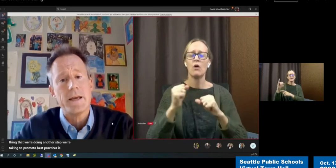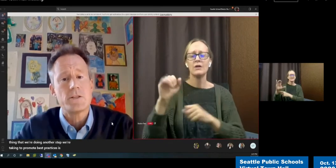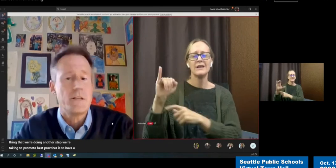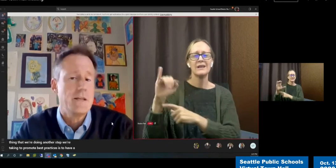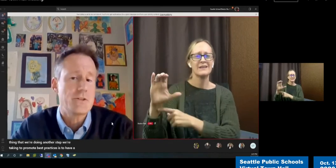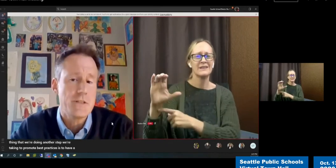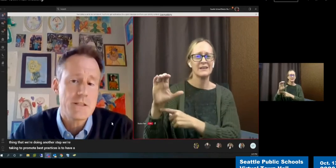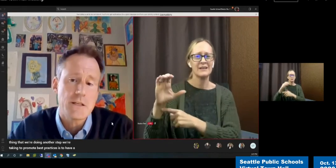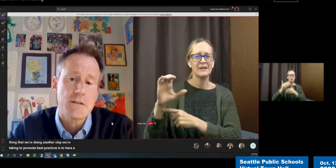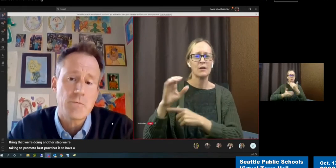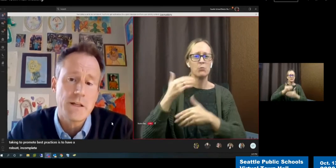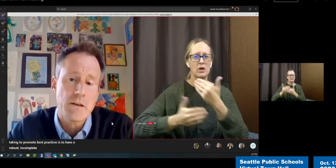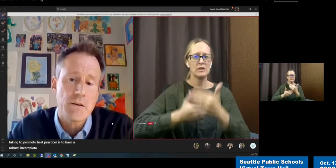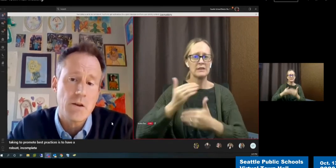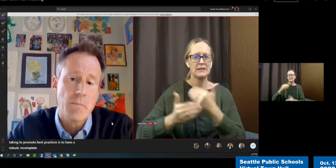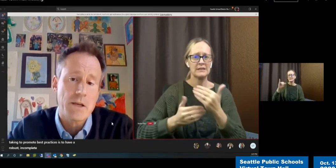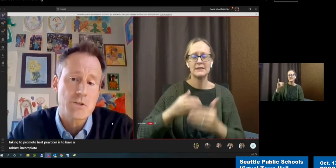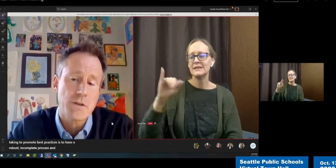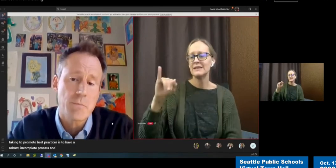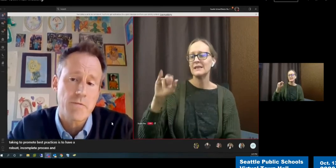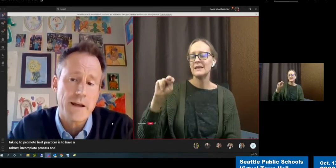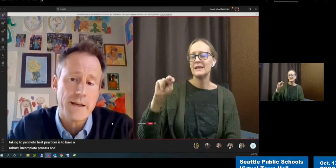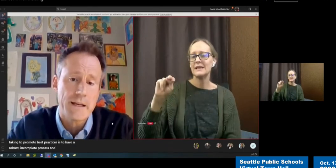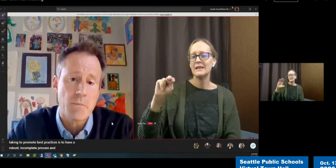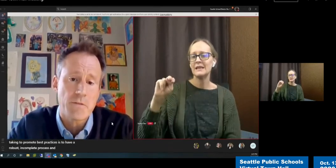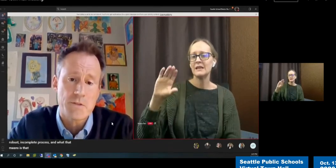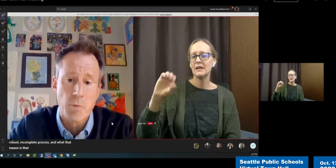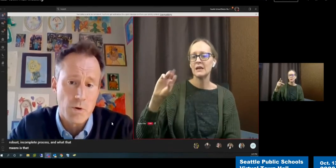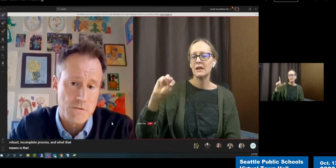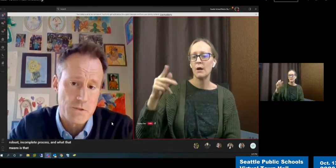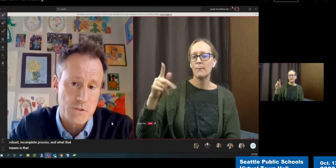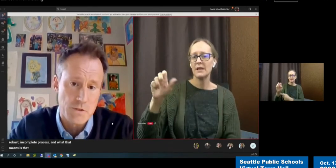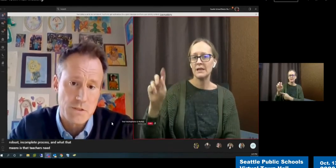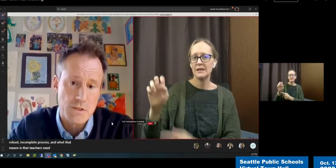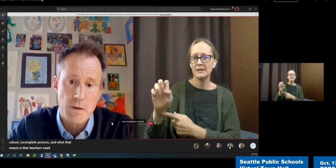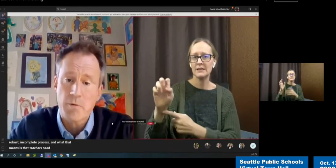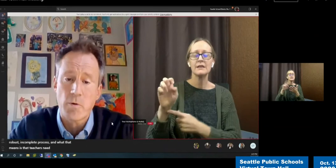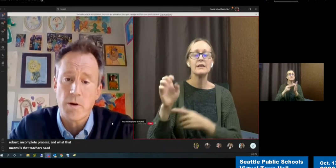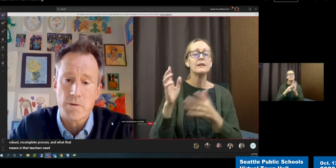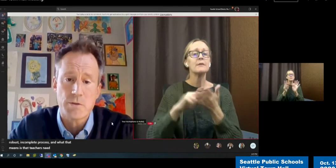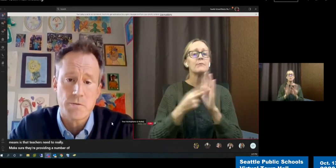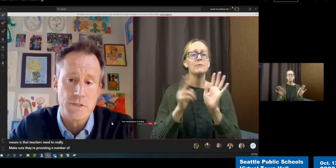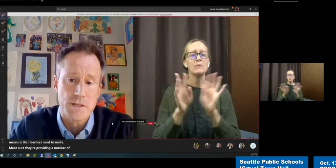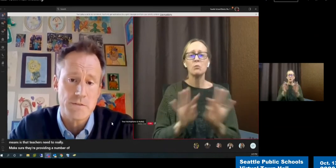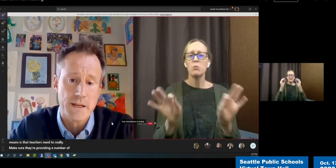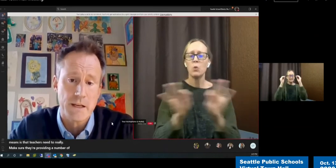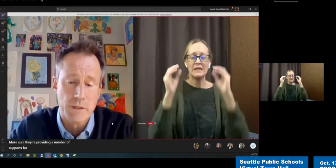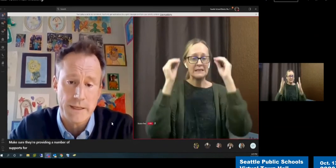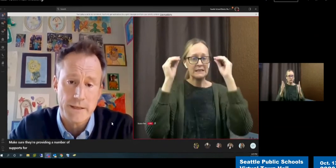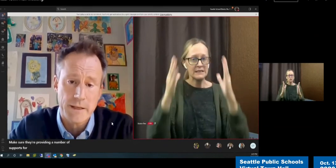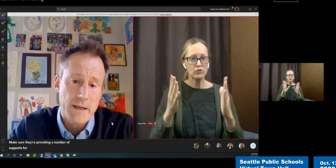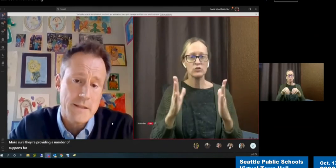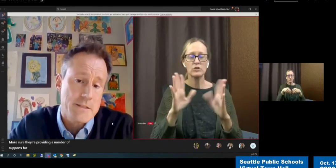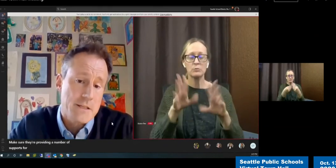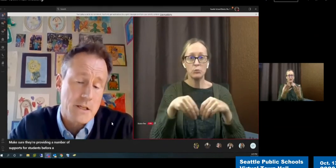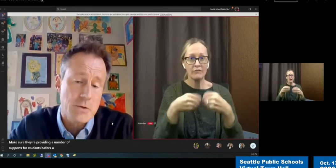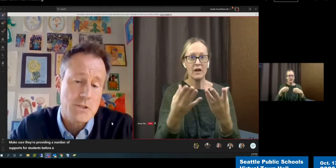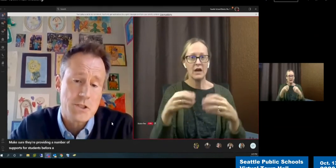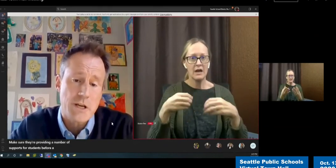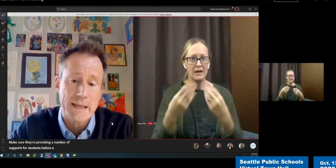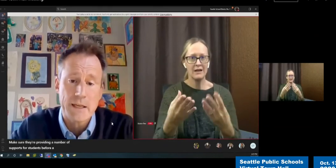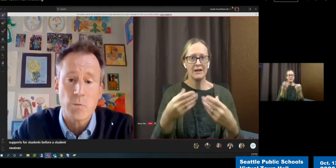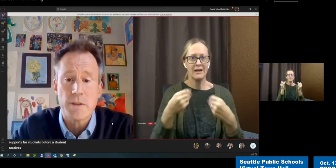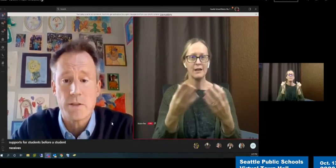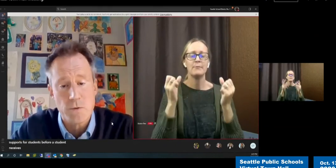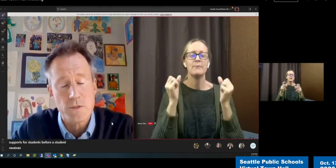teachers need to really make sure they're providing a number of supports for students before a student receives an incomplete. This includes